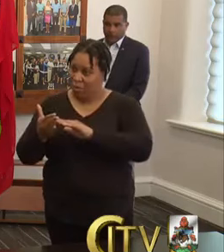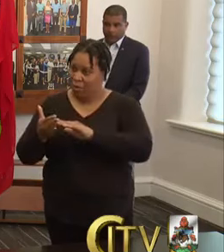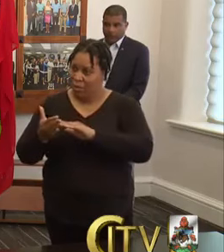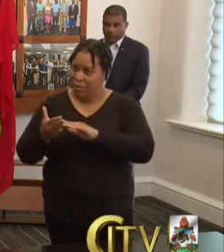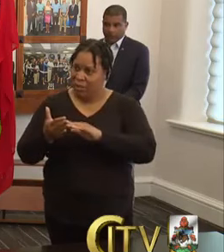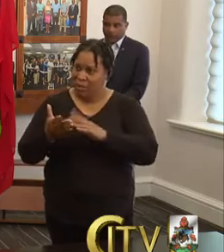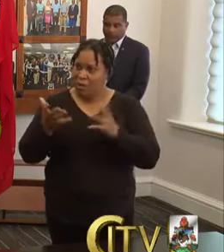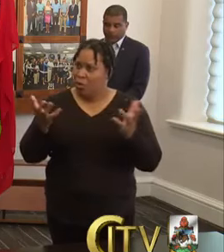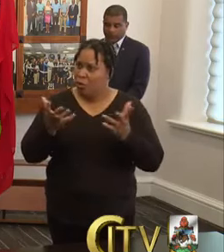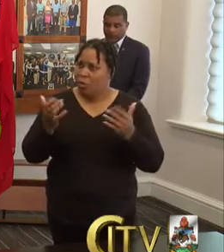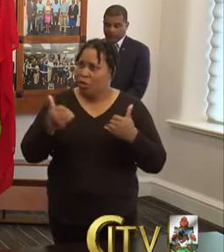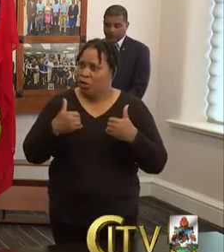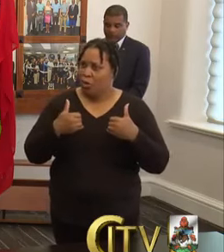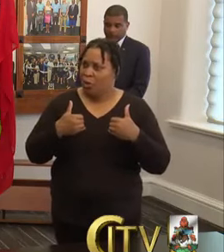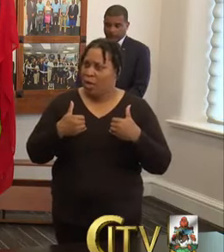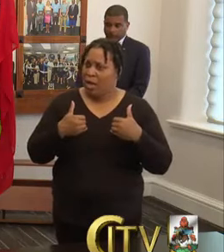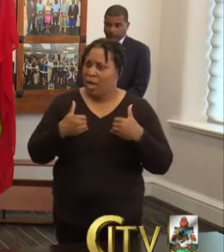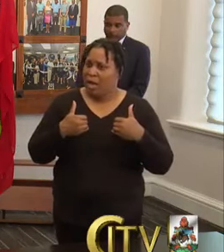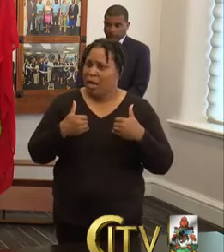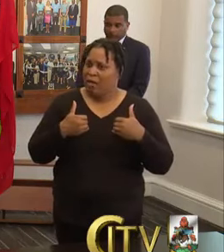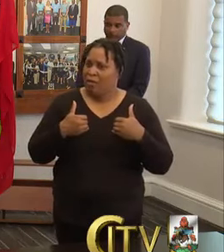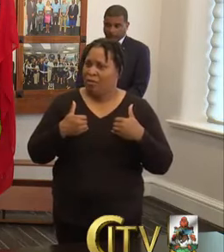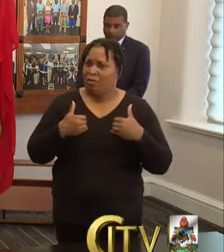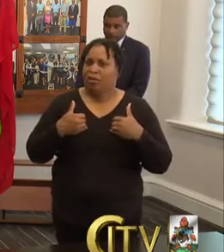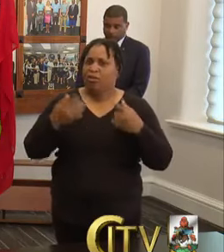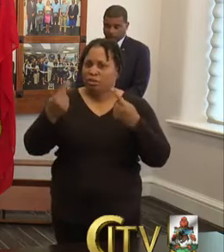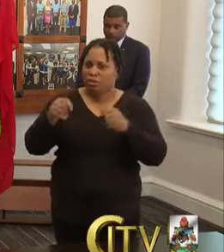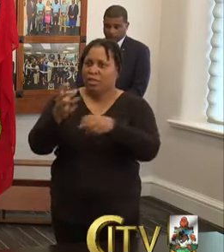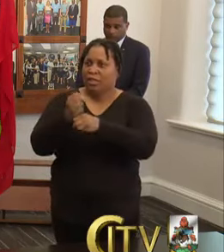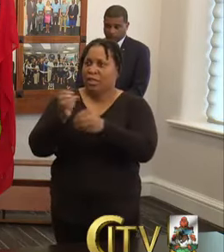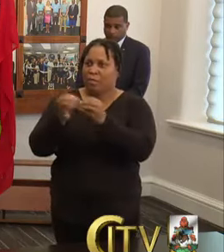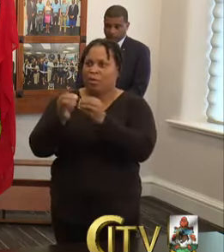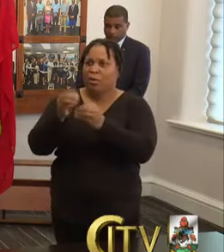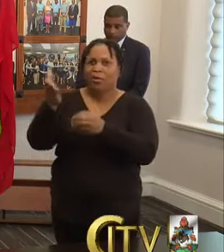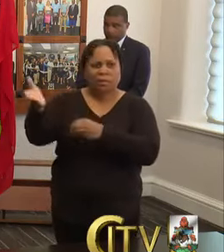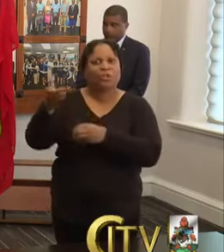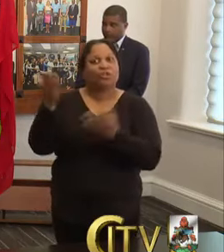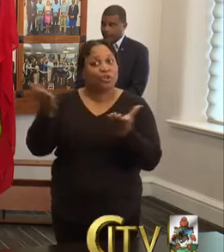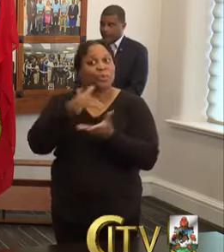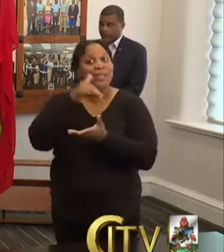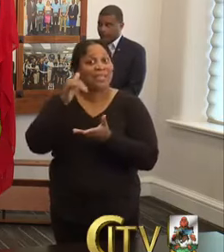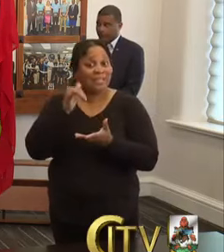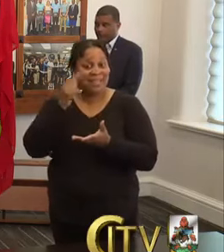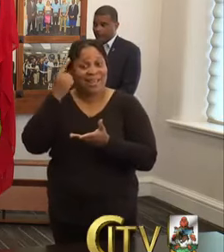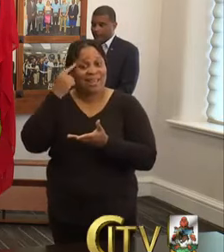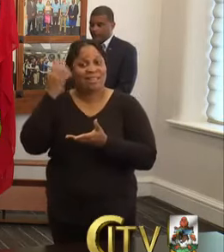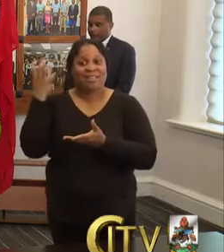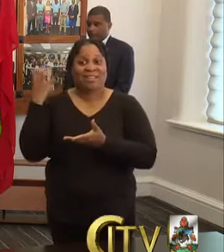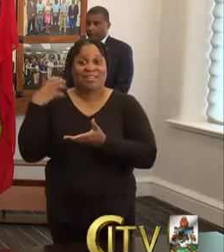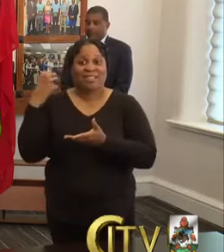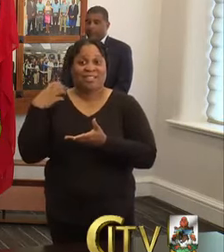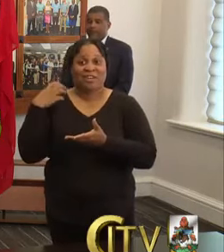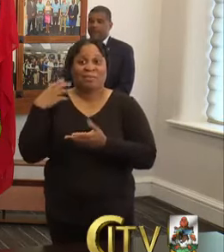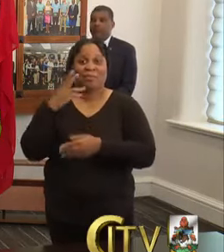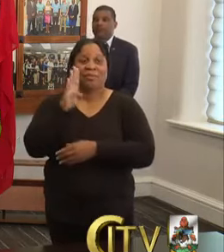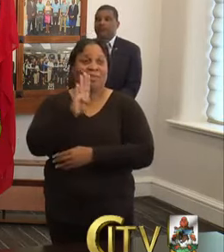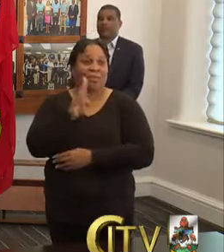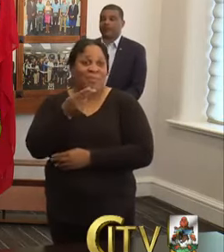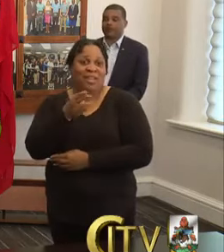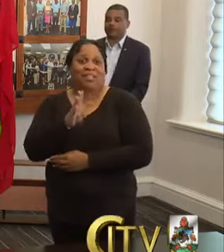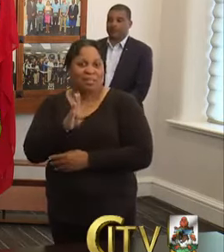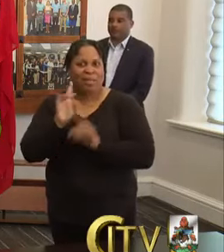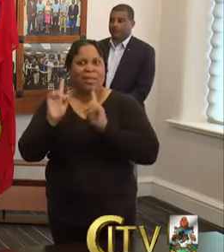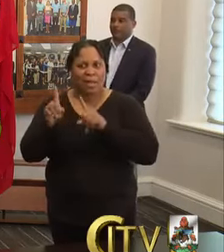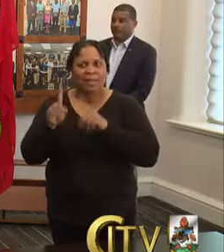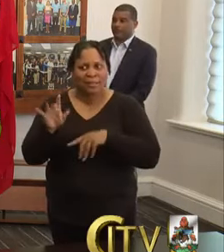what source will you have to gather more, to get more? Mr. Lindsey, were here yesterday. I think that the chairman of the Bermuda hospital's chief of staff answered that question.